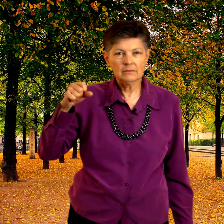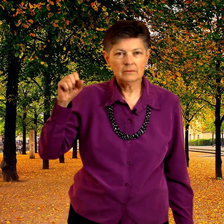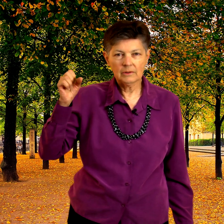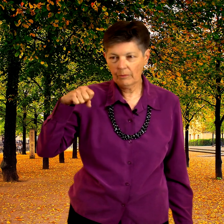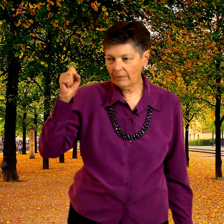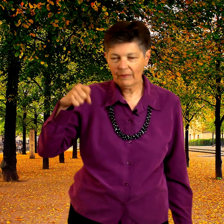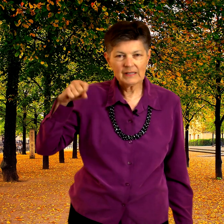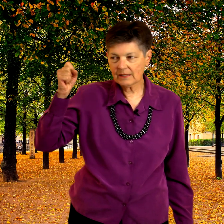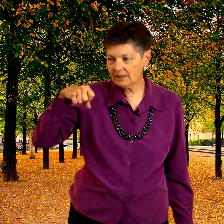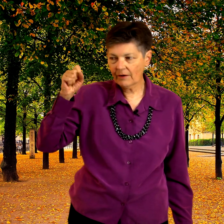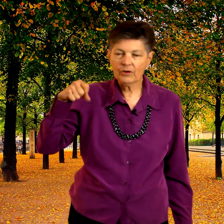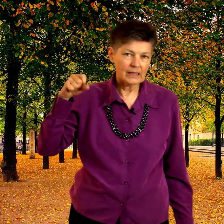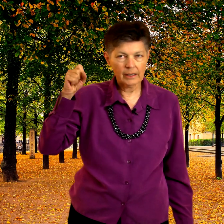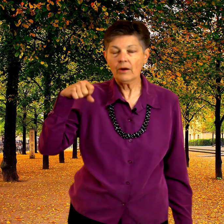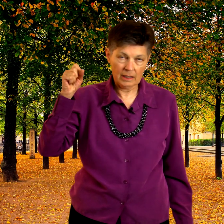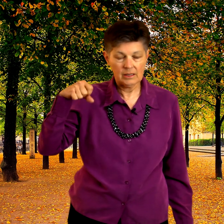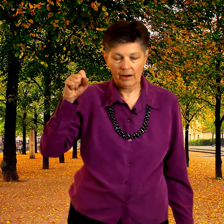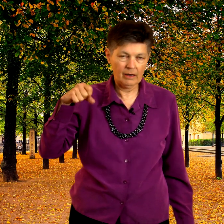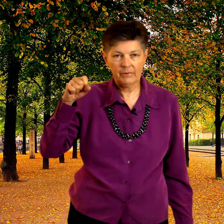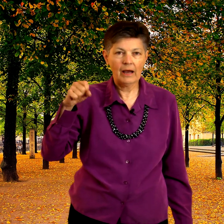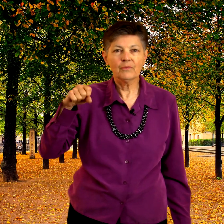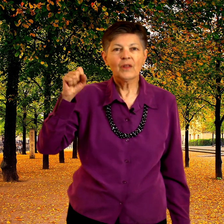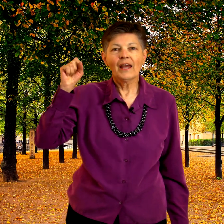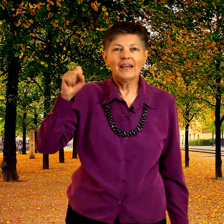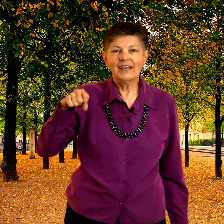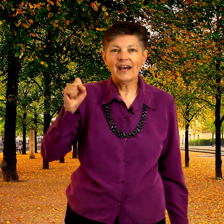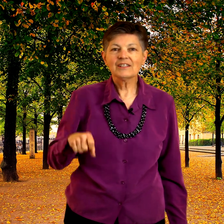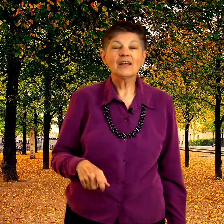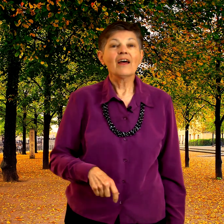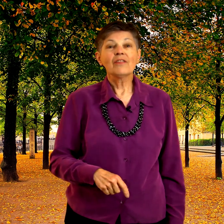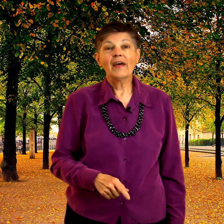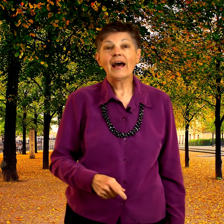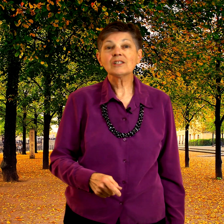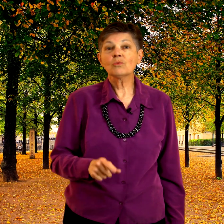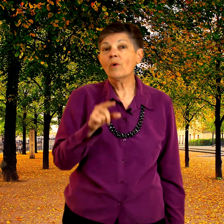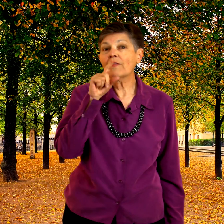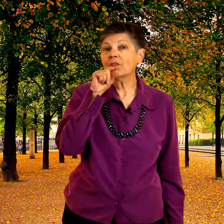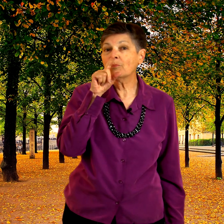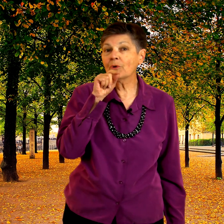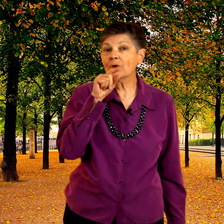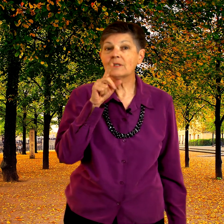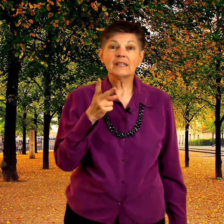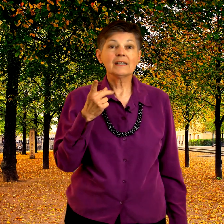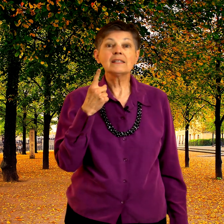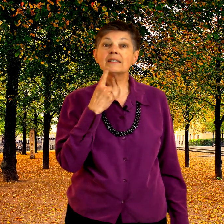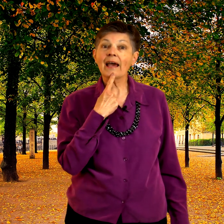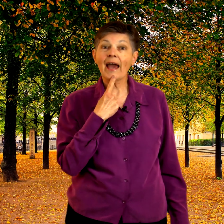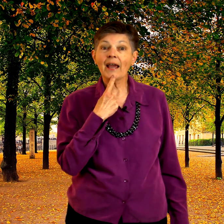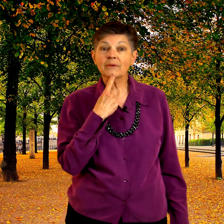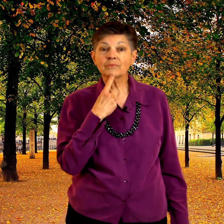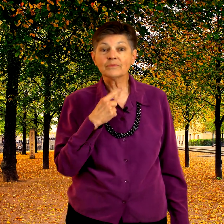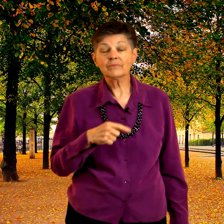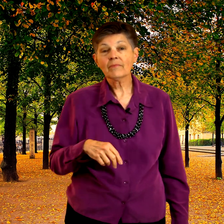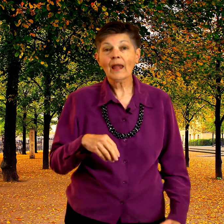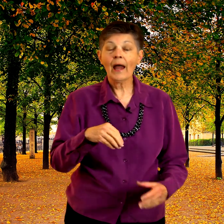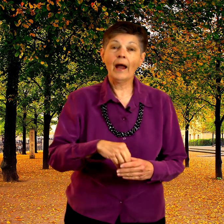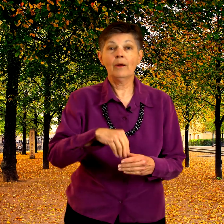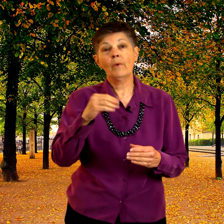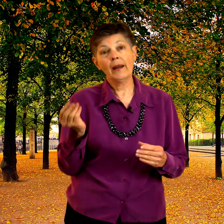maybe this is a sign for yes like your heads nodding up yeah yes that's what the bird did say I went